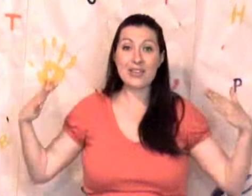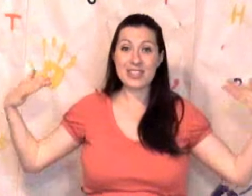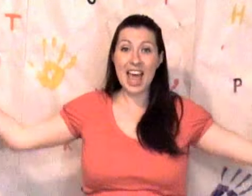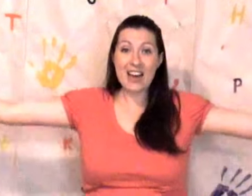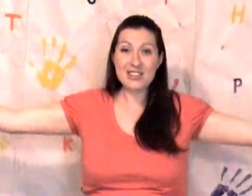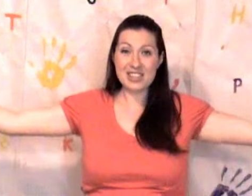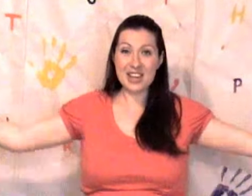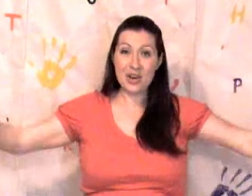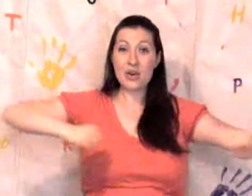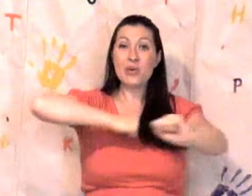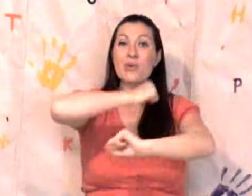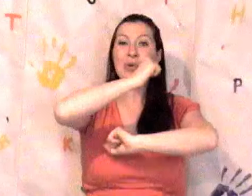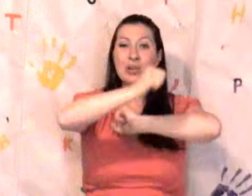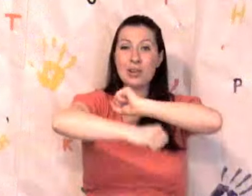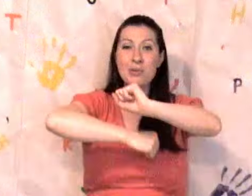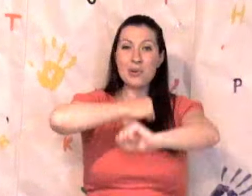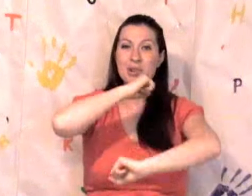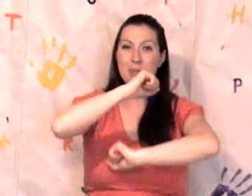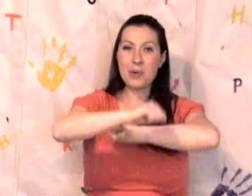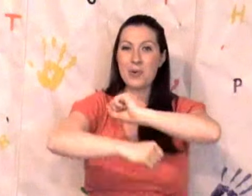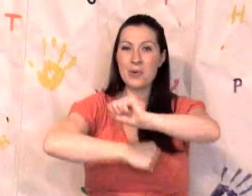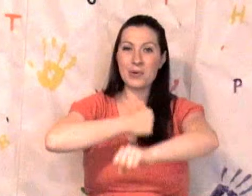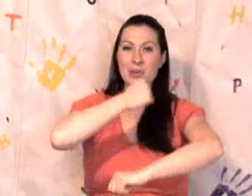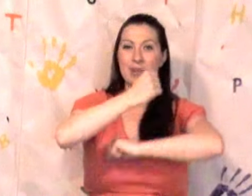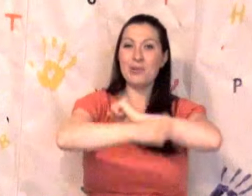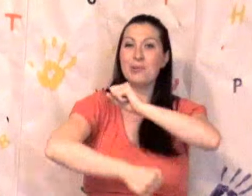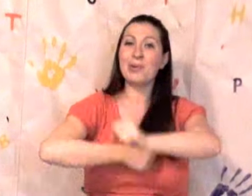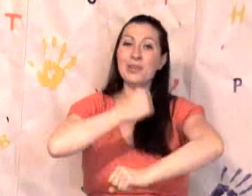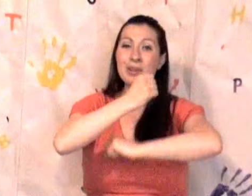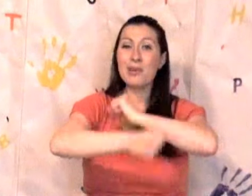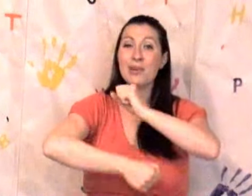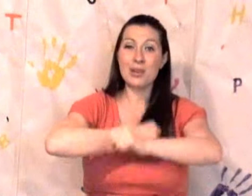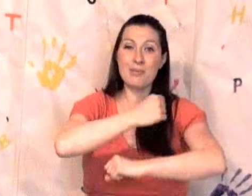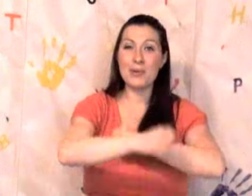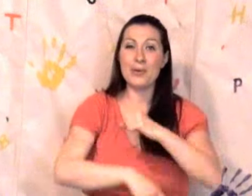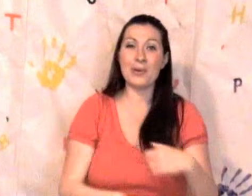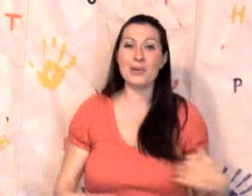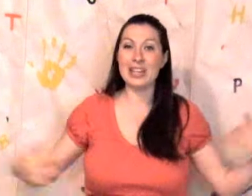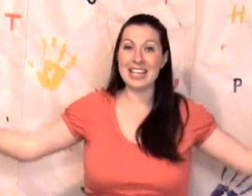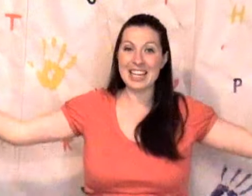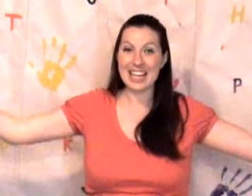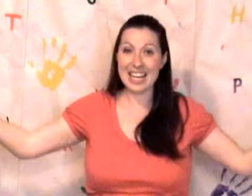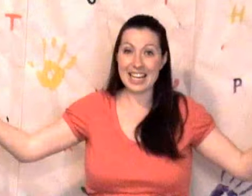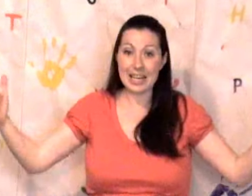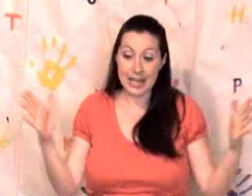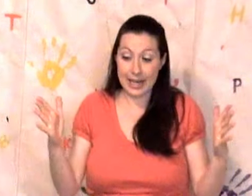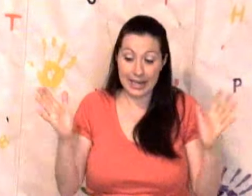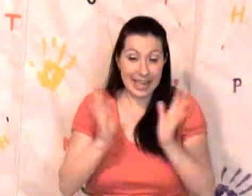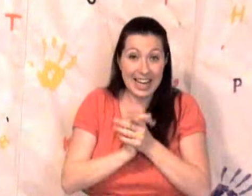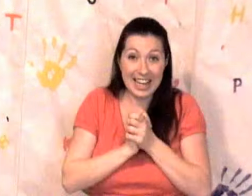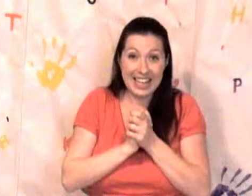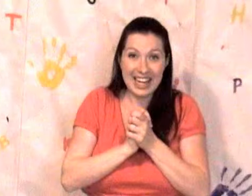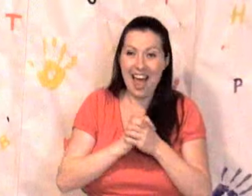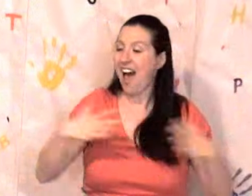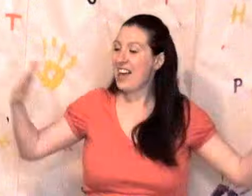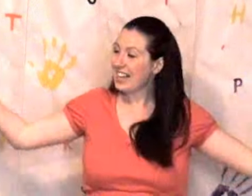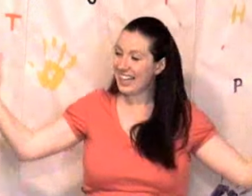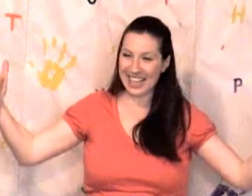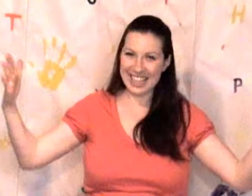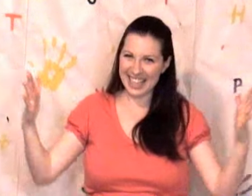out, out. Roly roly poly, roly roly poly, in, in, in, in,